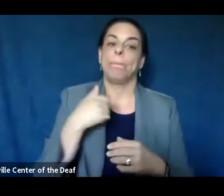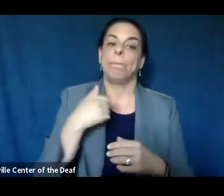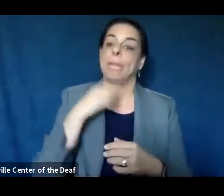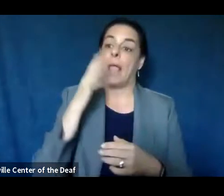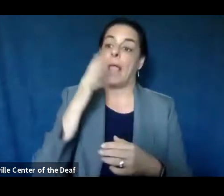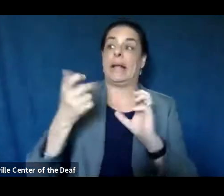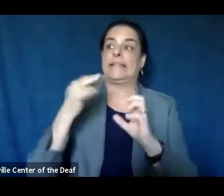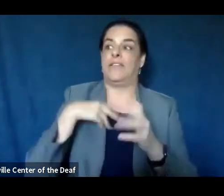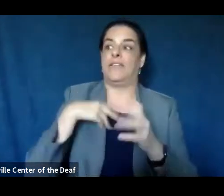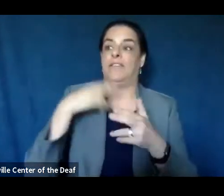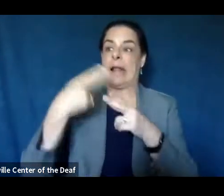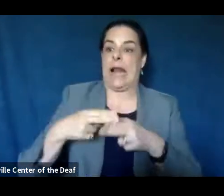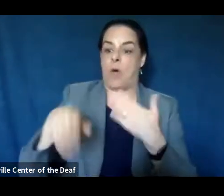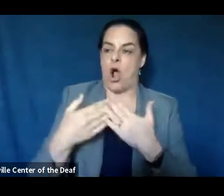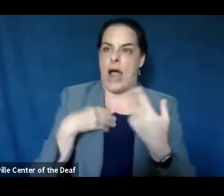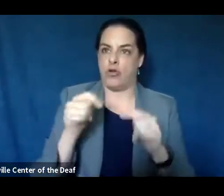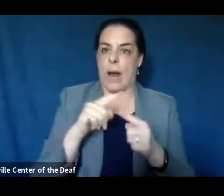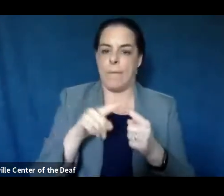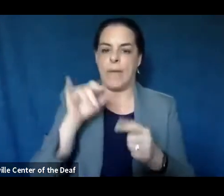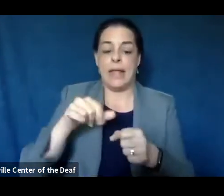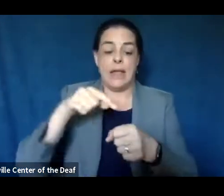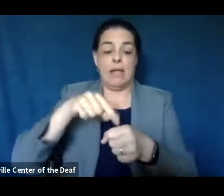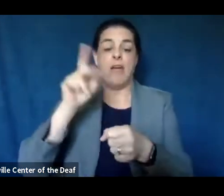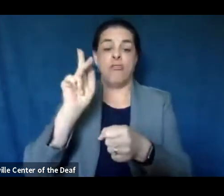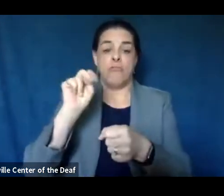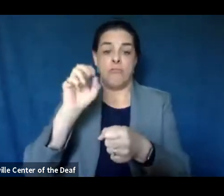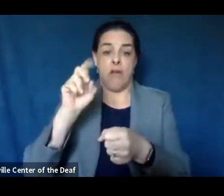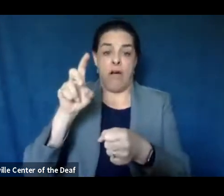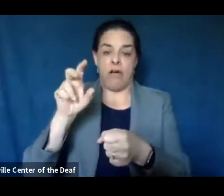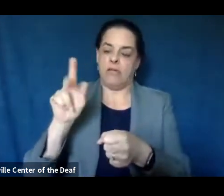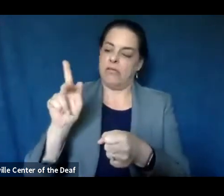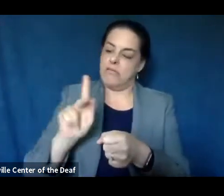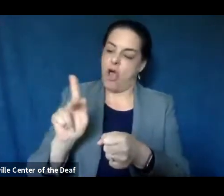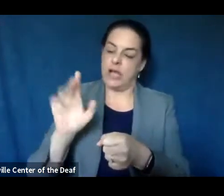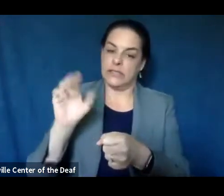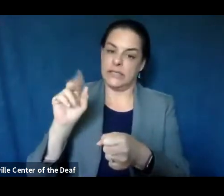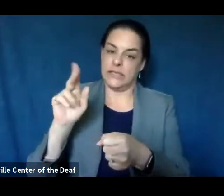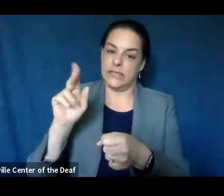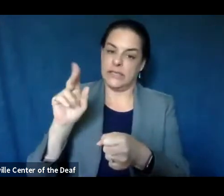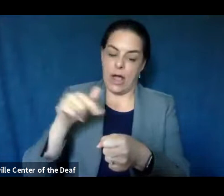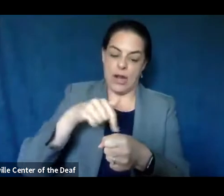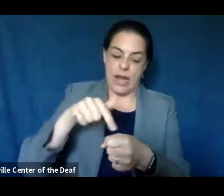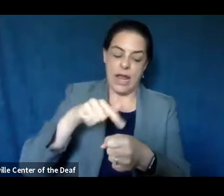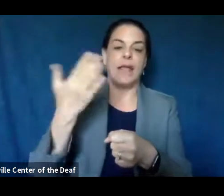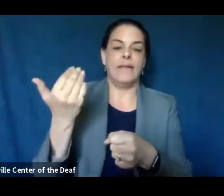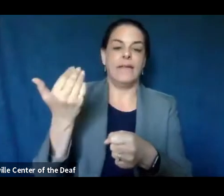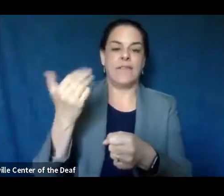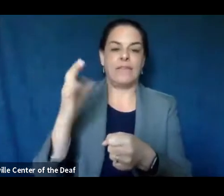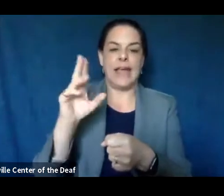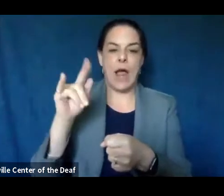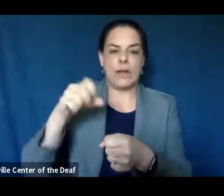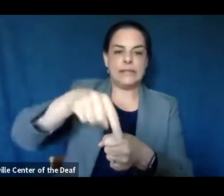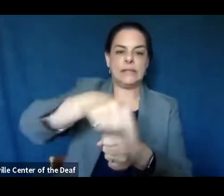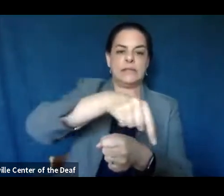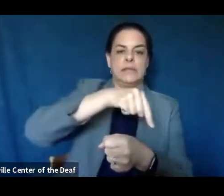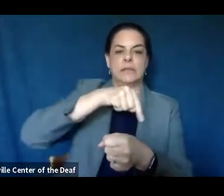name them. I try to name them, but it's the 15 counties that surround Knox County. And if you look at, I'm trying to think, I believe the